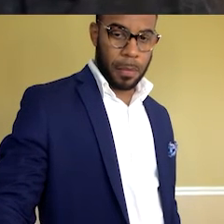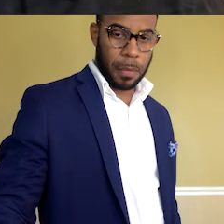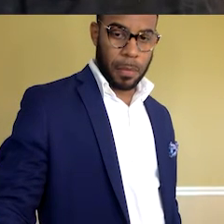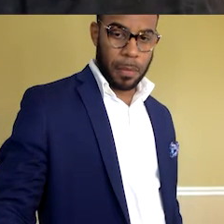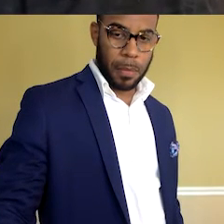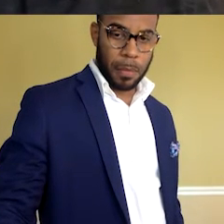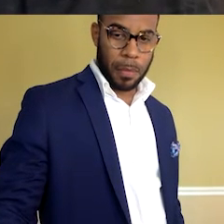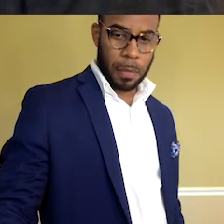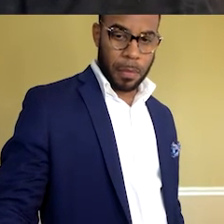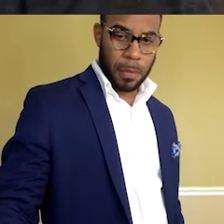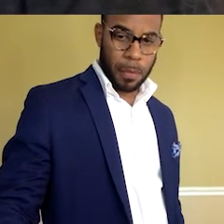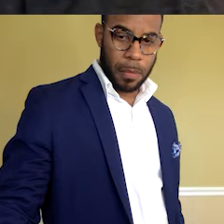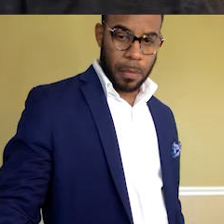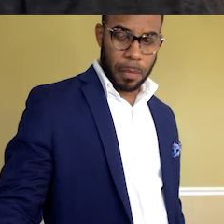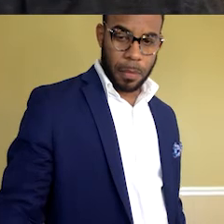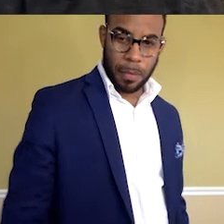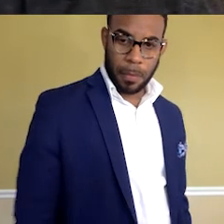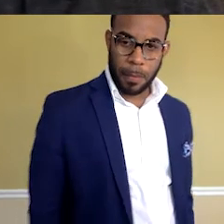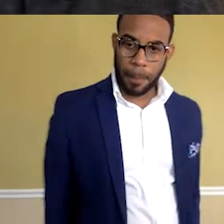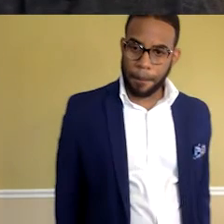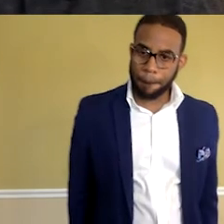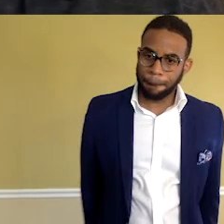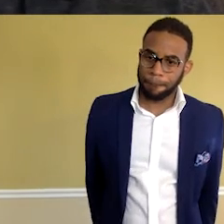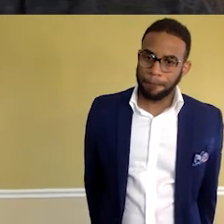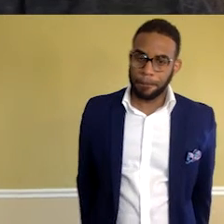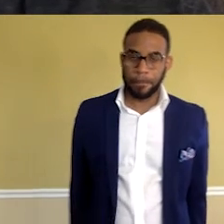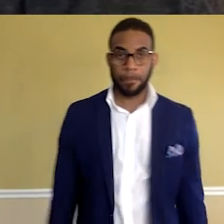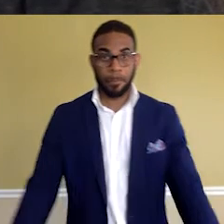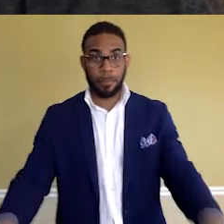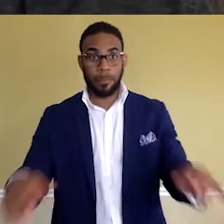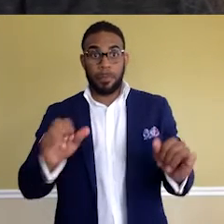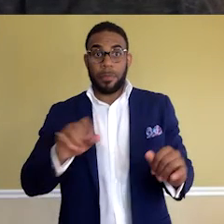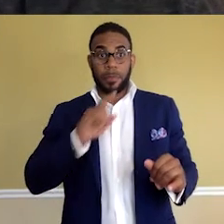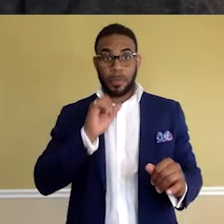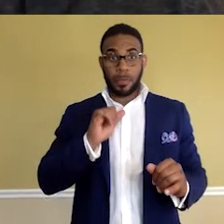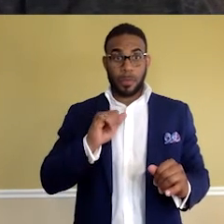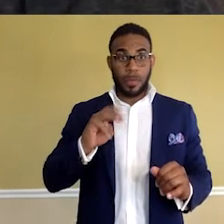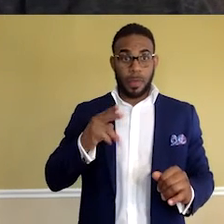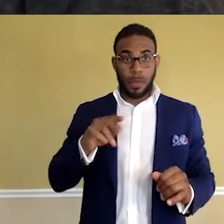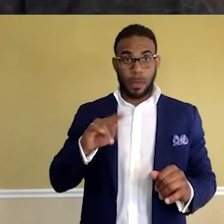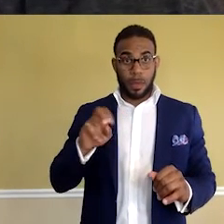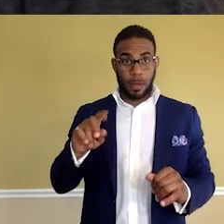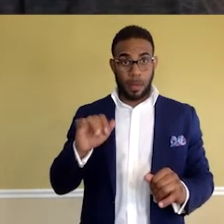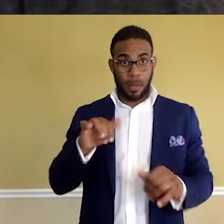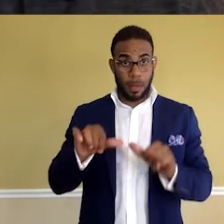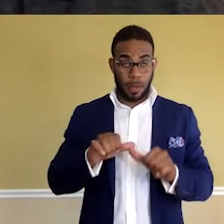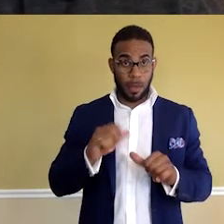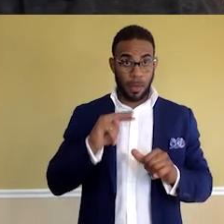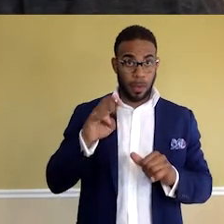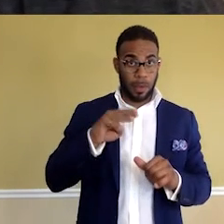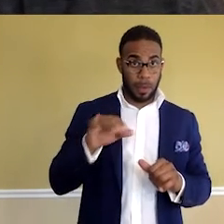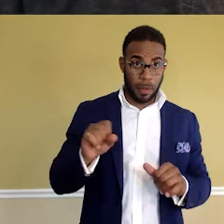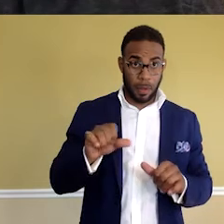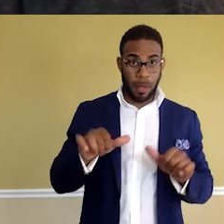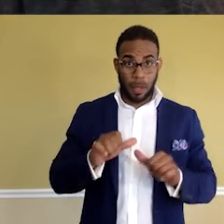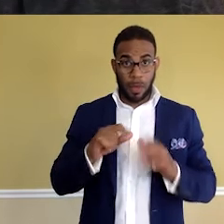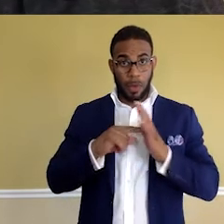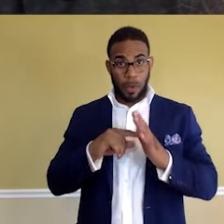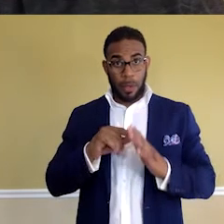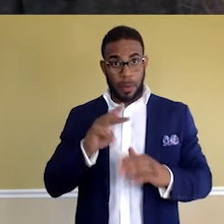All right. Well, hello. My name is Lawrence Lockhart. I'm a developer here in the Memphis, Tennessee area, even though I live in North Mississippi, to be technical, representing Mississippi. And I'm glad